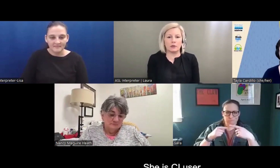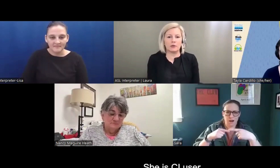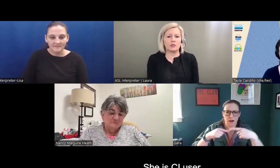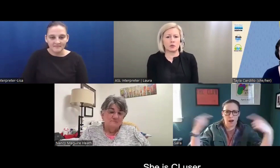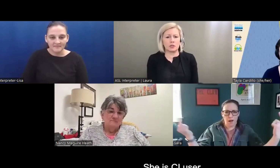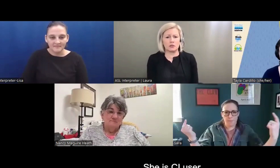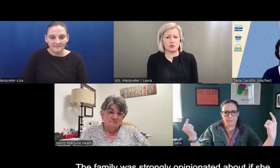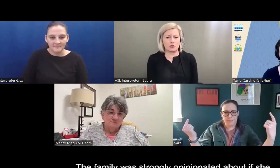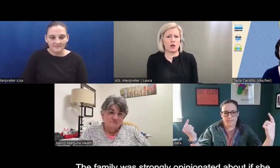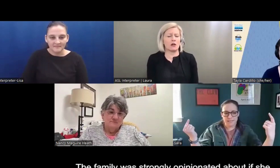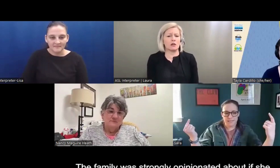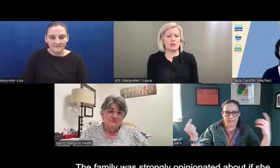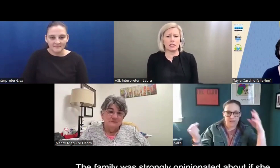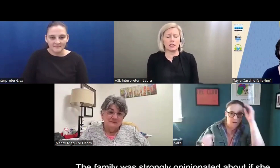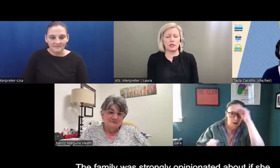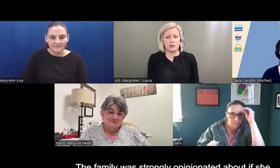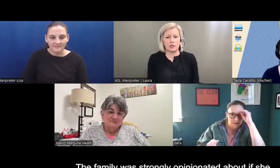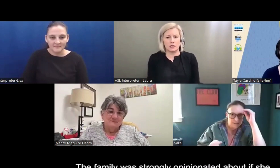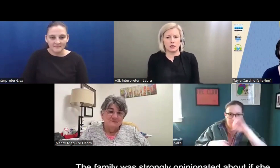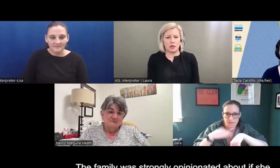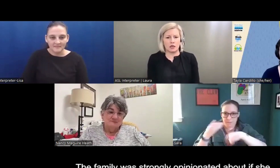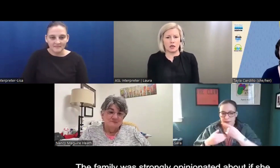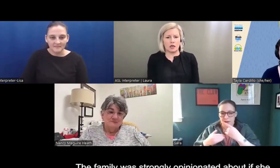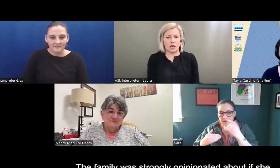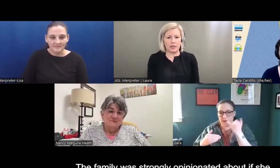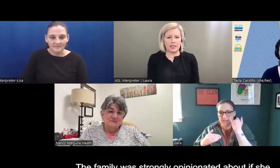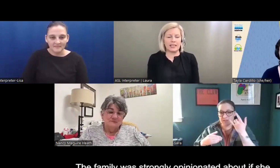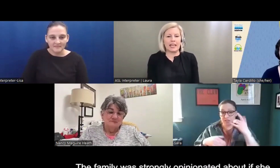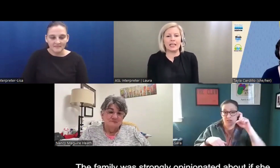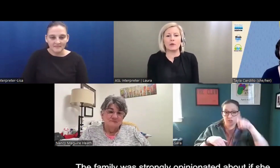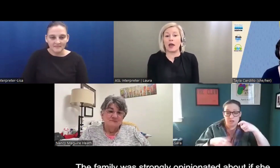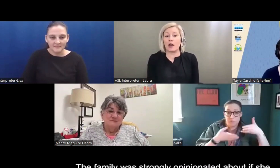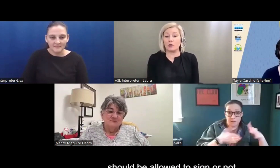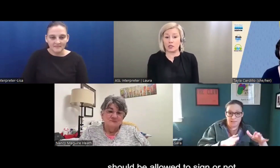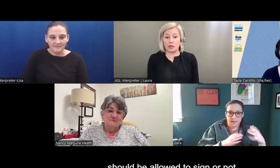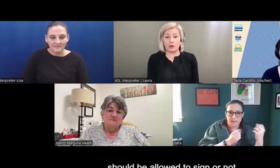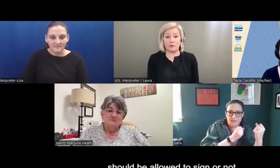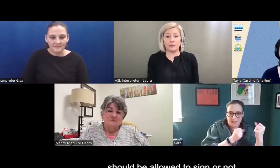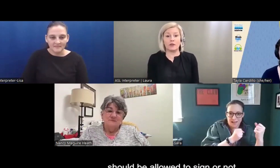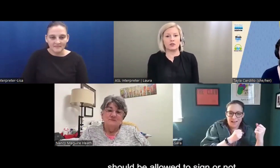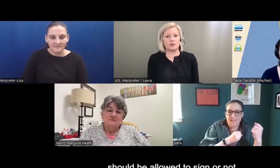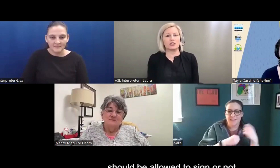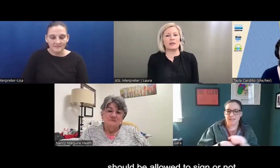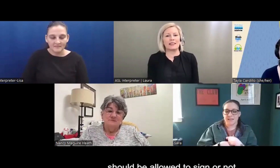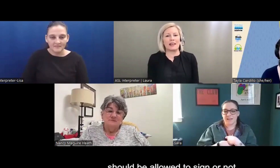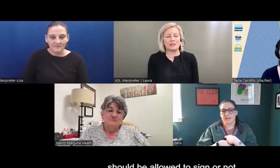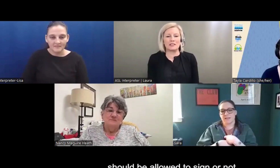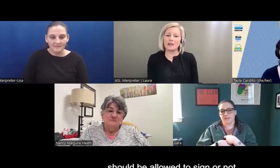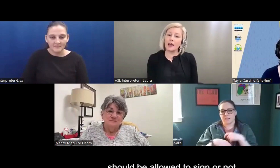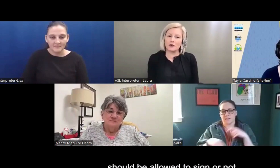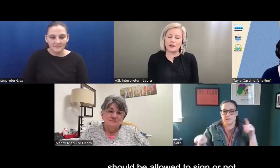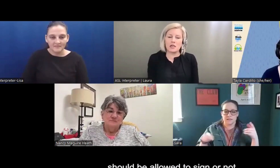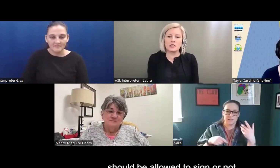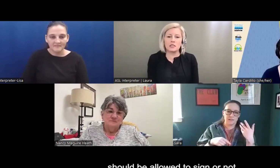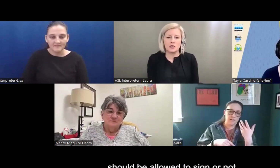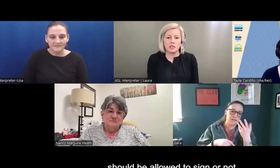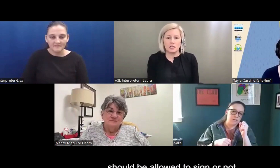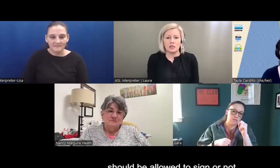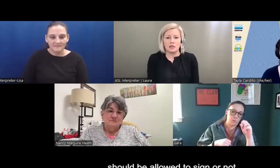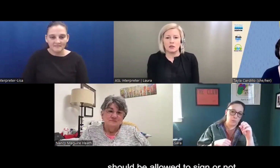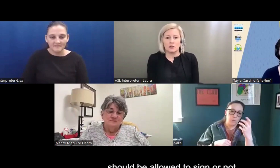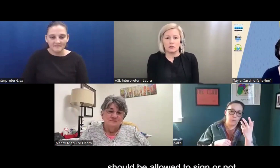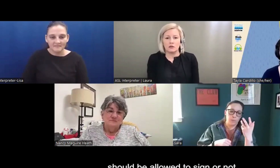the family is really strongly opinionated about, um, if she should be allowed to sign or not.